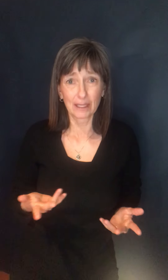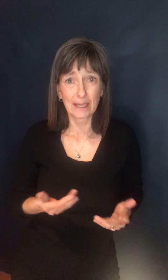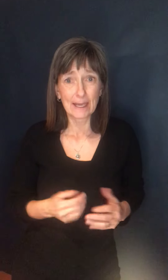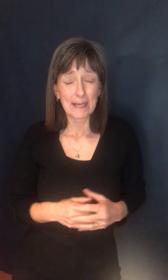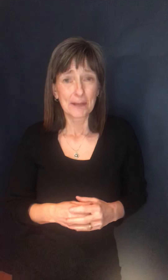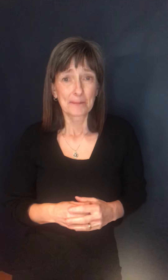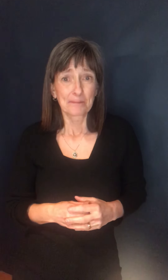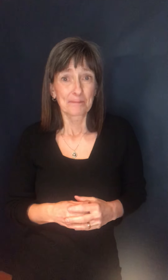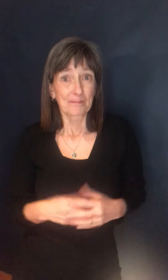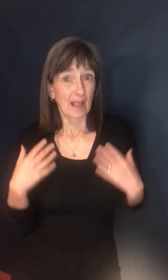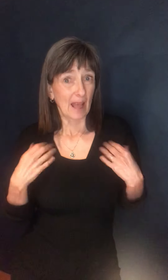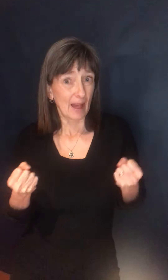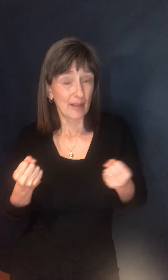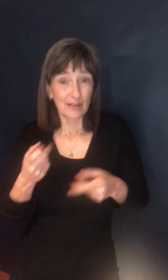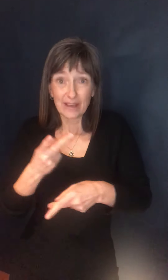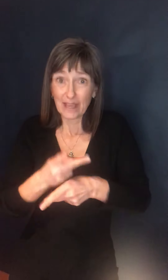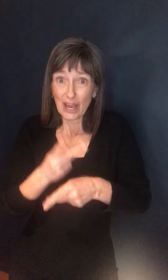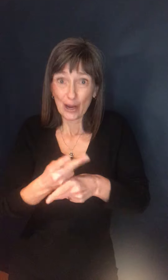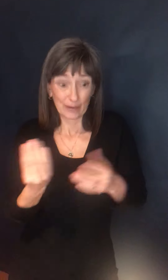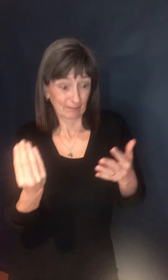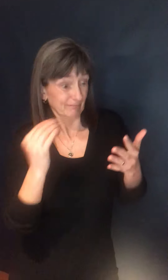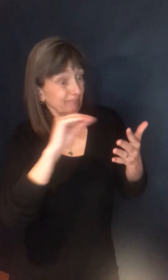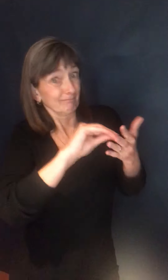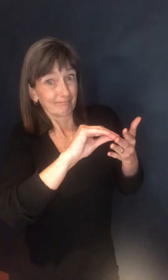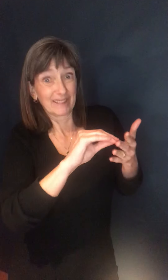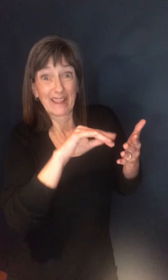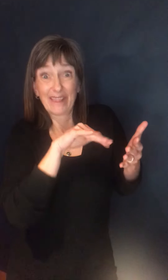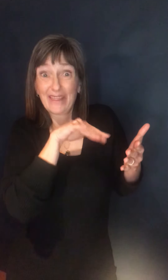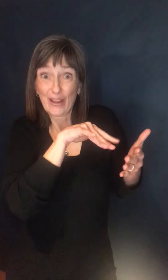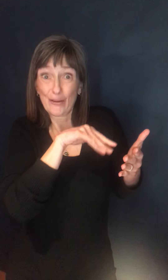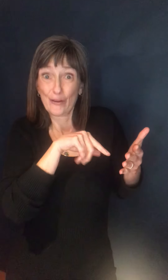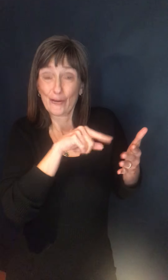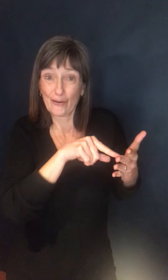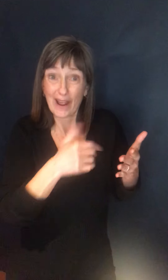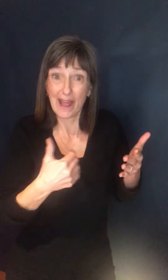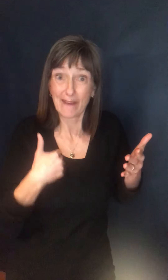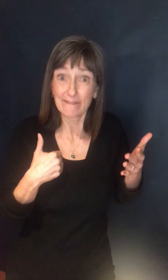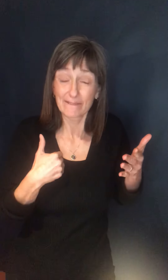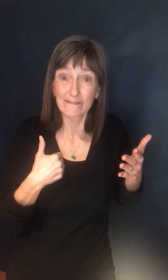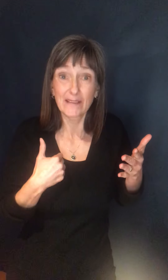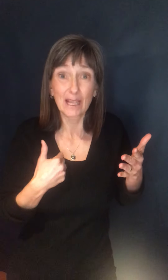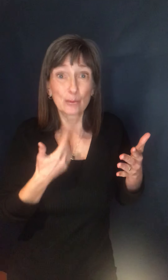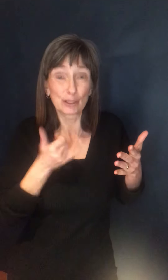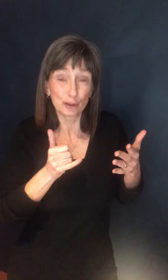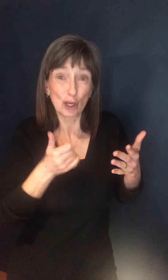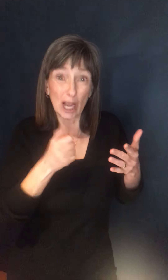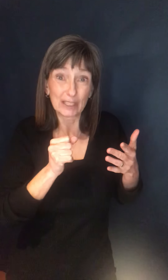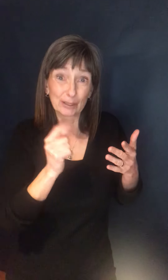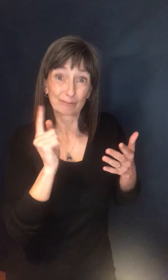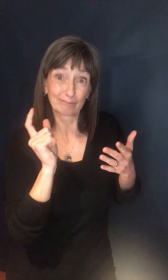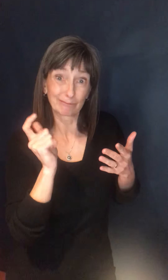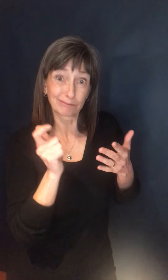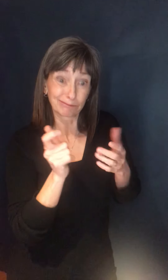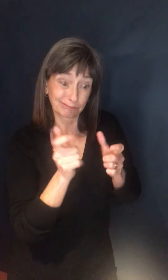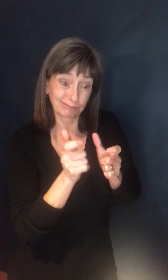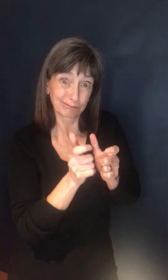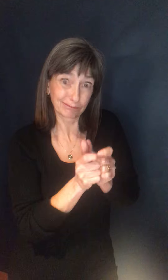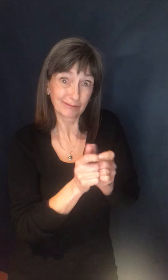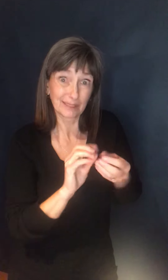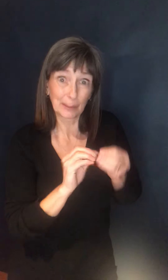and healthcare workers are in there specifically, um, and we are working through them. So our goal right now is to get, uh, those